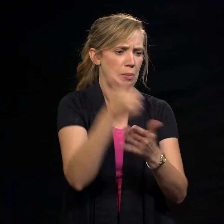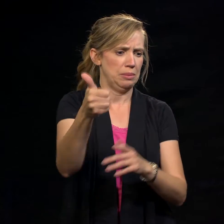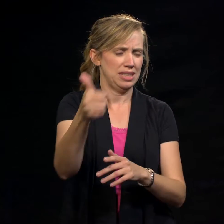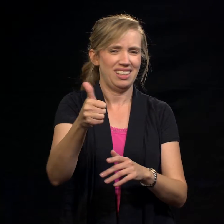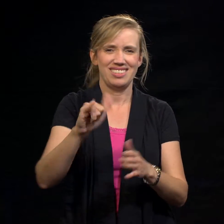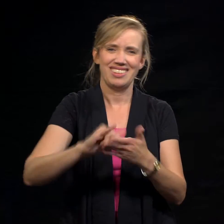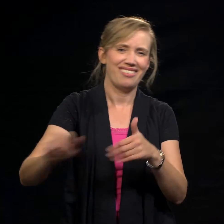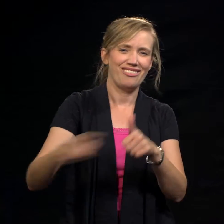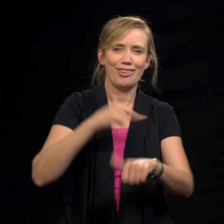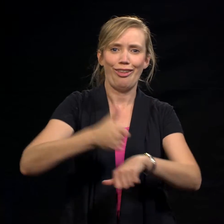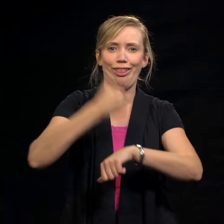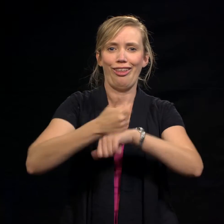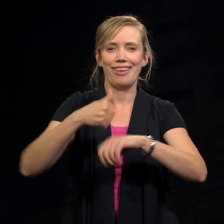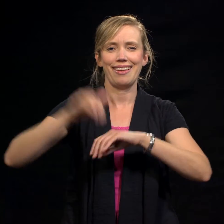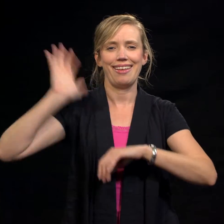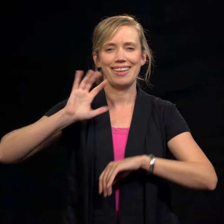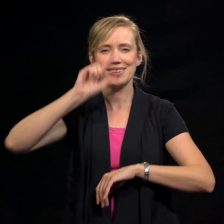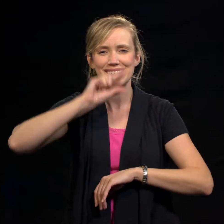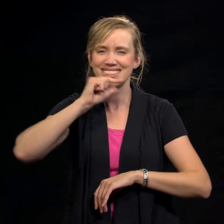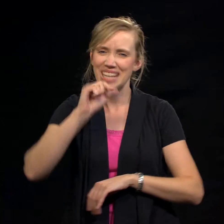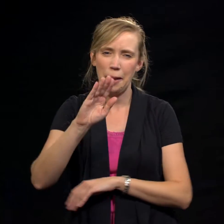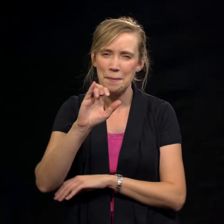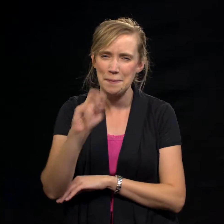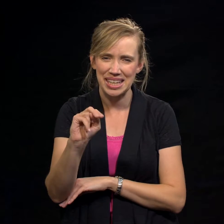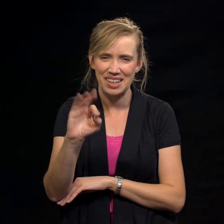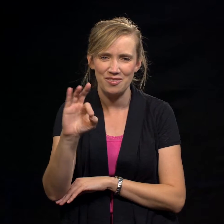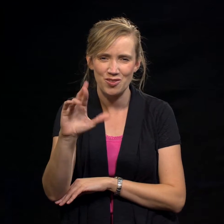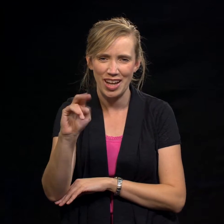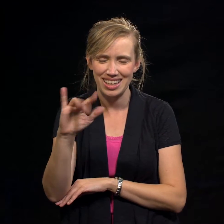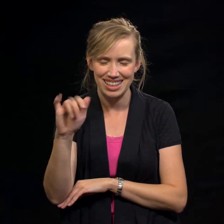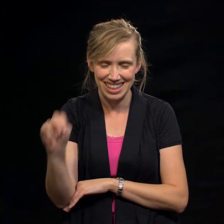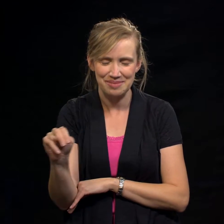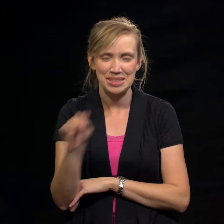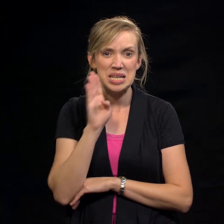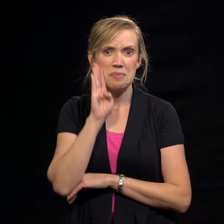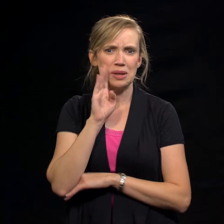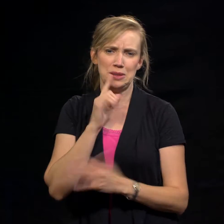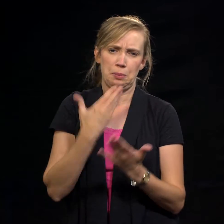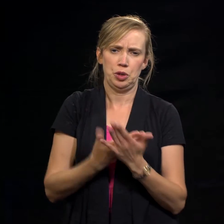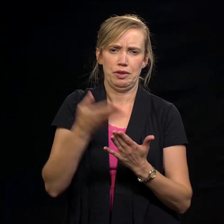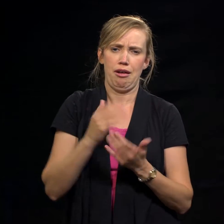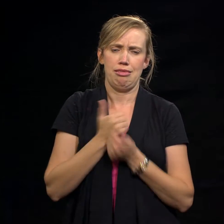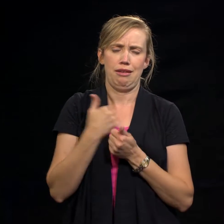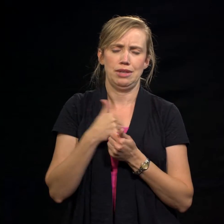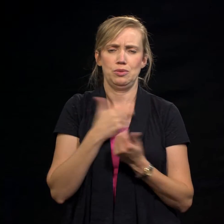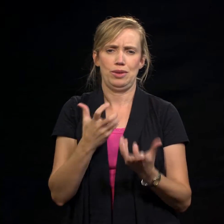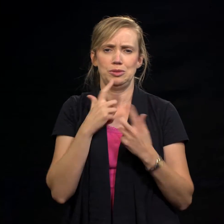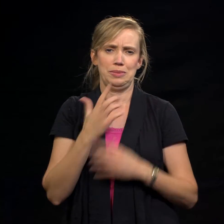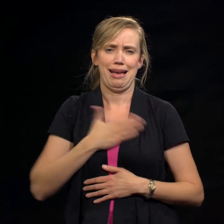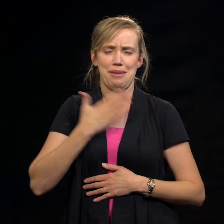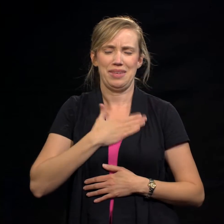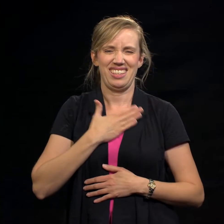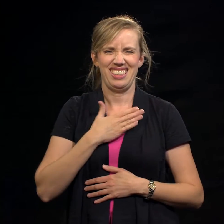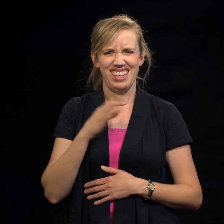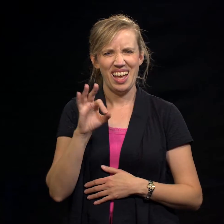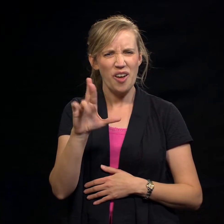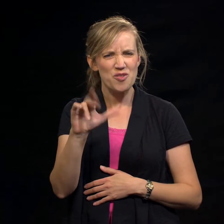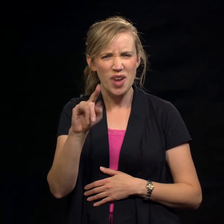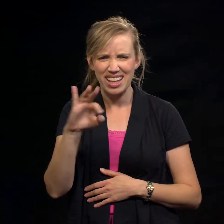Originated in ancient Greece, not with Ben Franklin. Beer is proof that God loves us and wants us to be happy? Franklin never